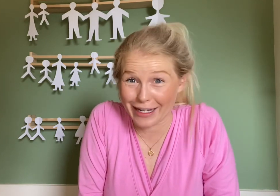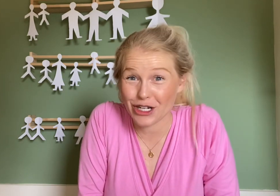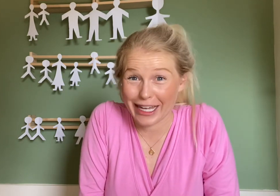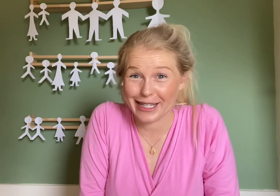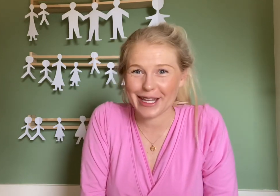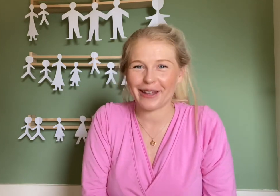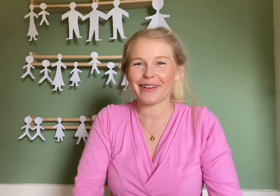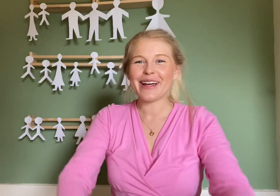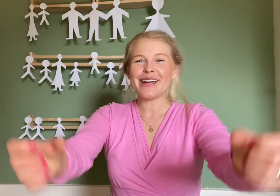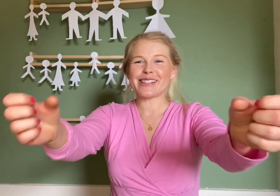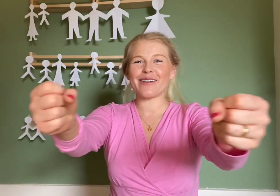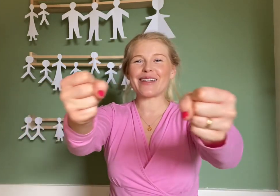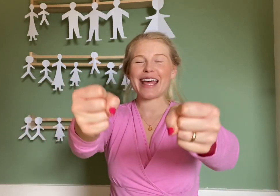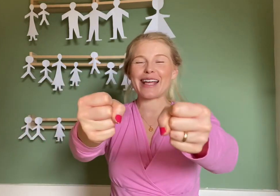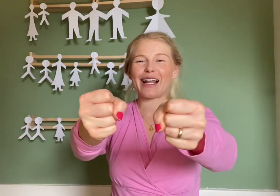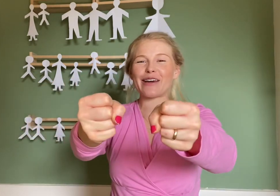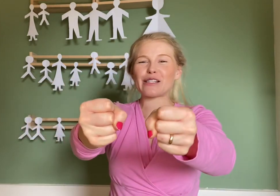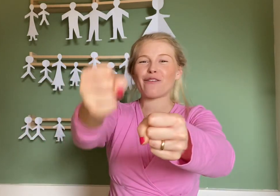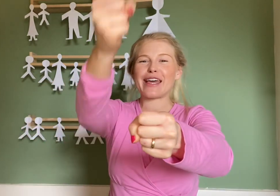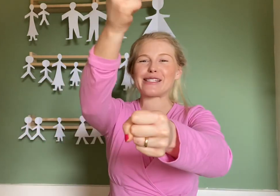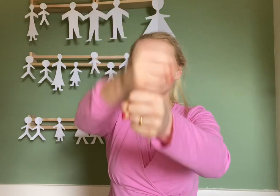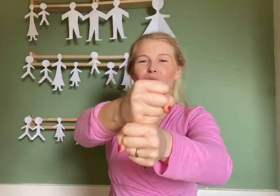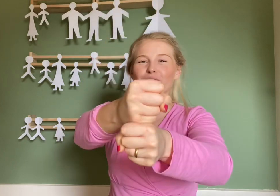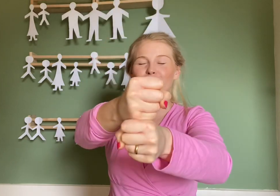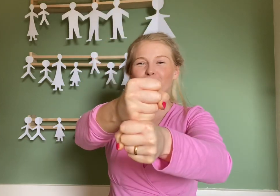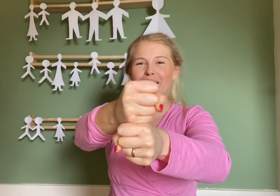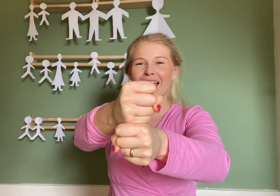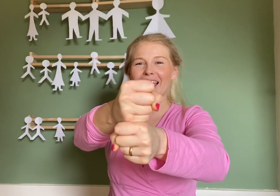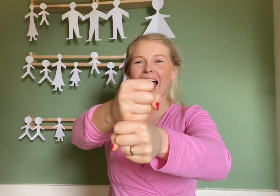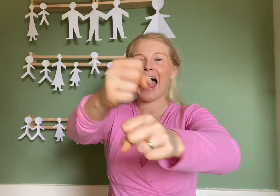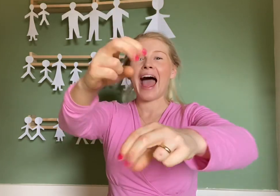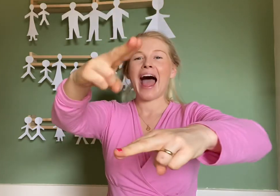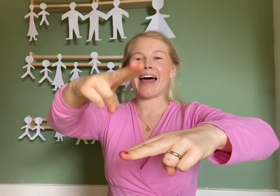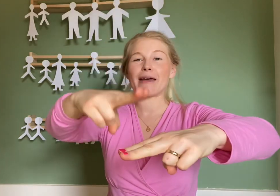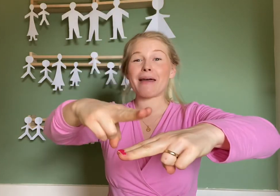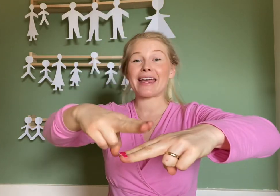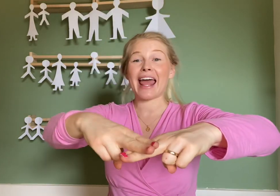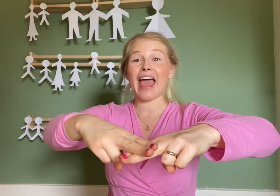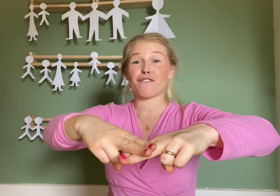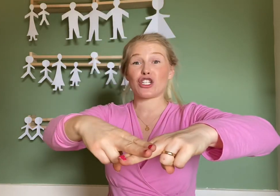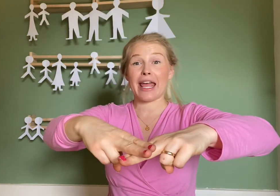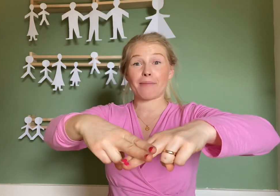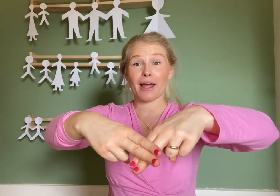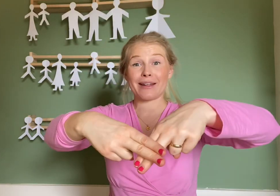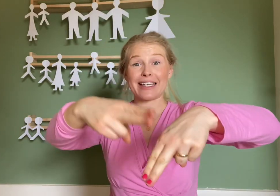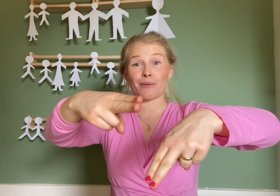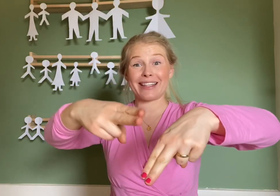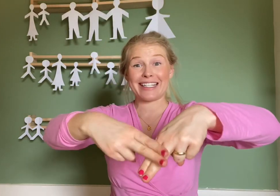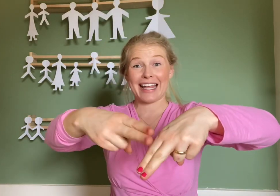tricky too. So we take closed fists, one on top of the other, and then make an F shape like we did with daddy.